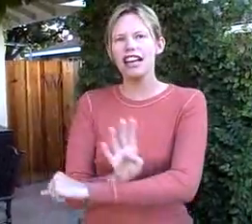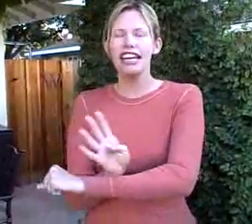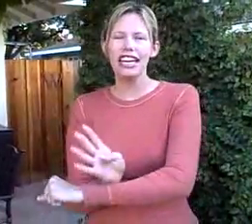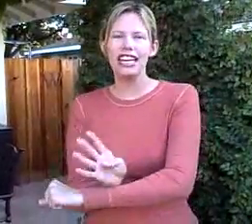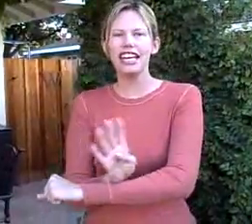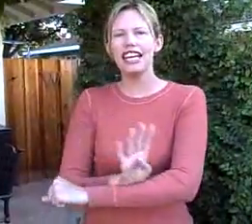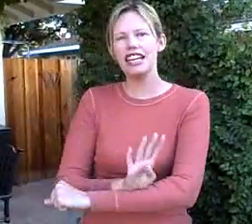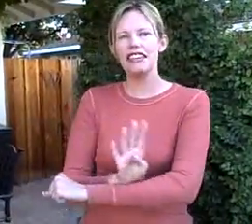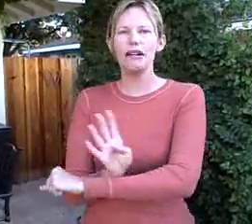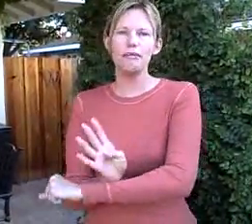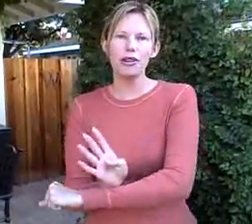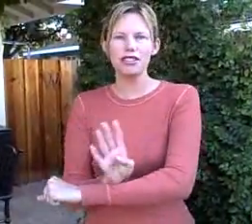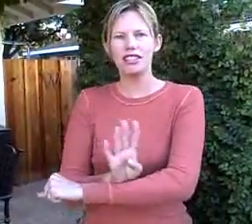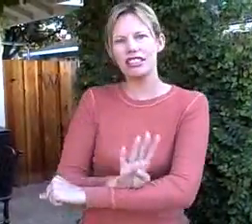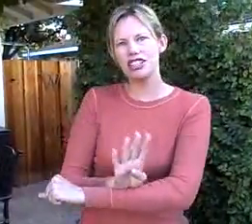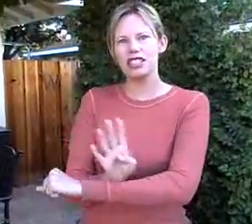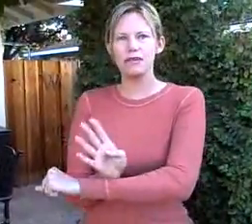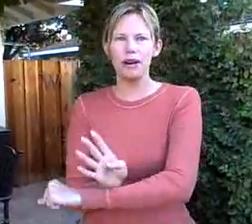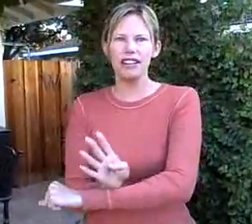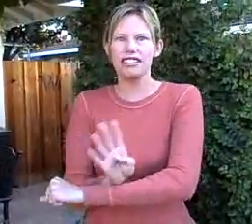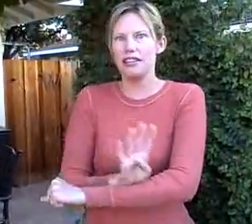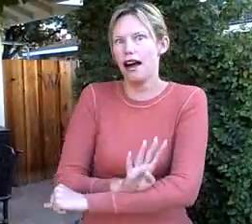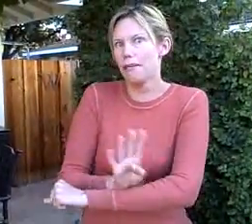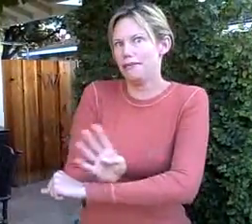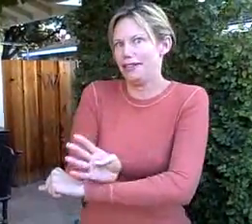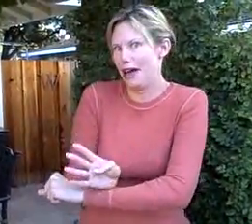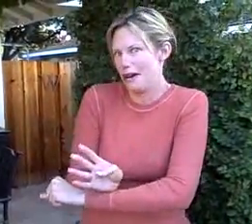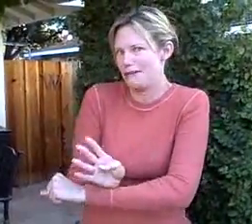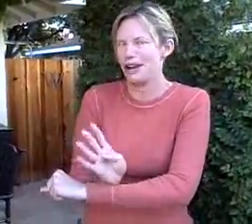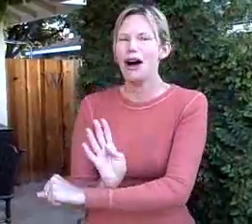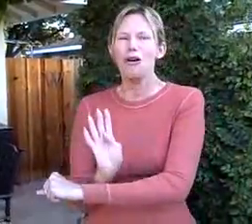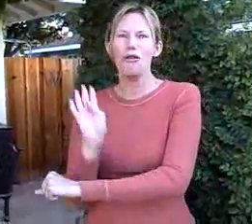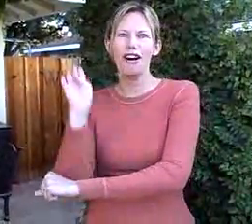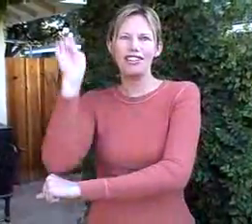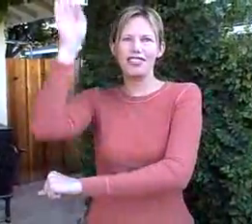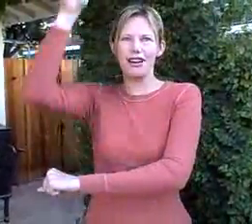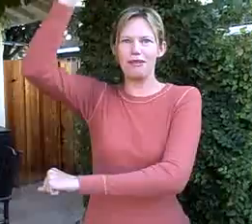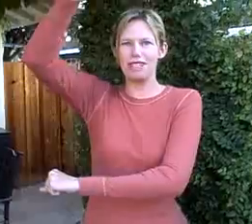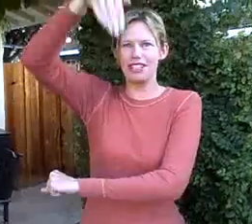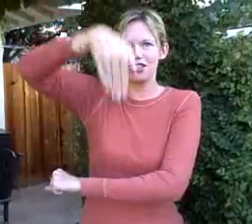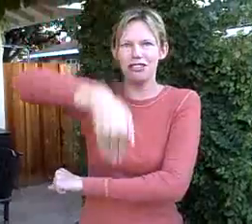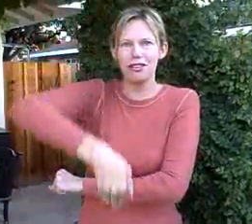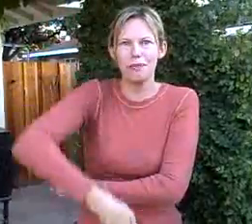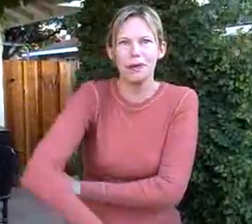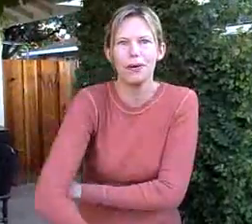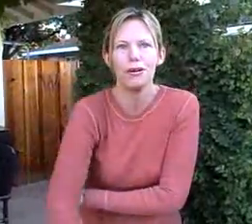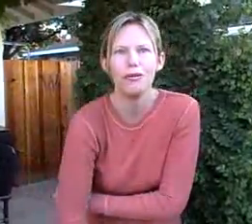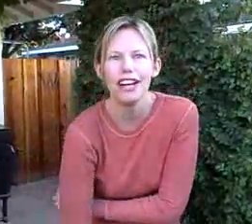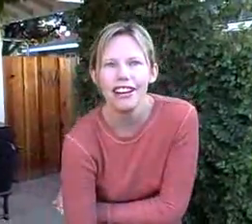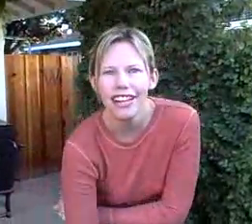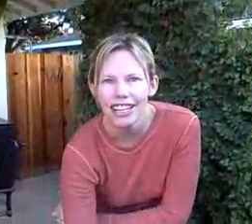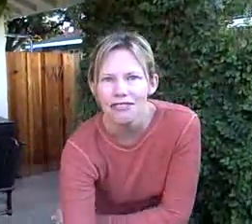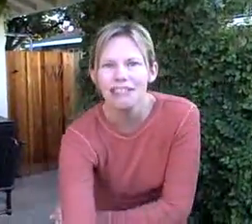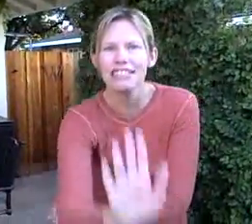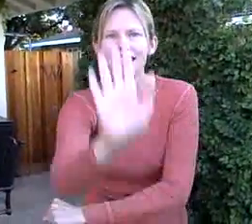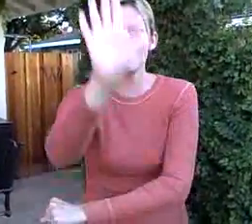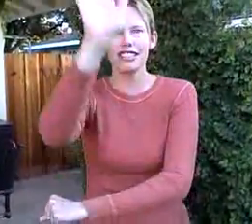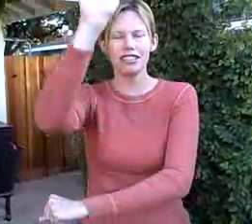eating their most delicious bugs, yum, yum! One jumped into the pool where it was nice and